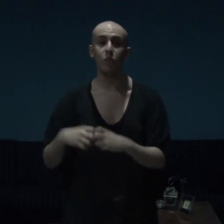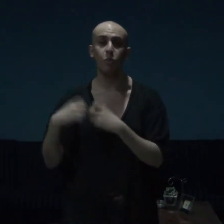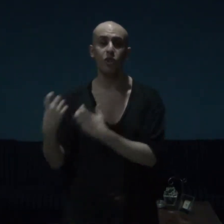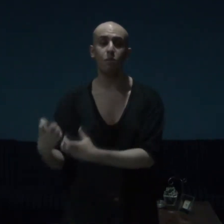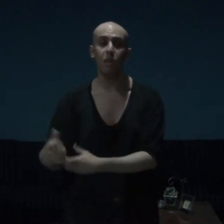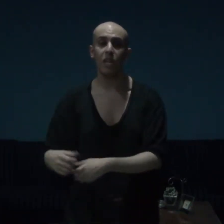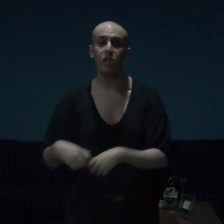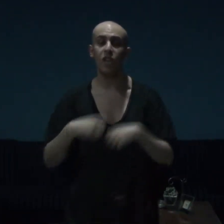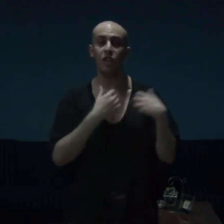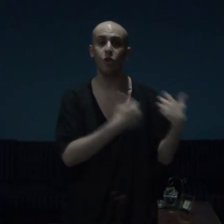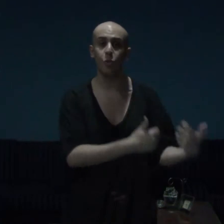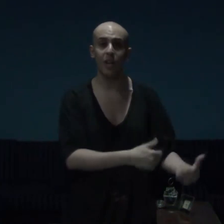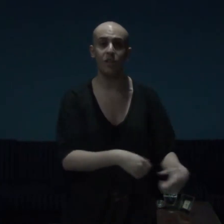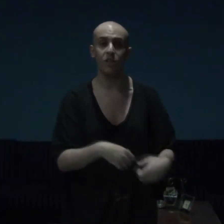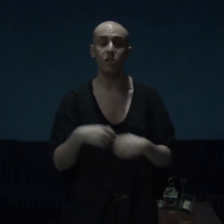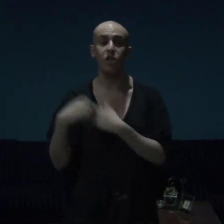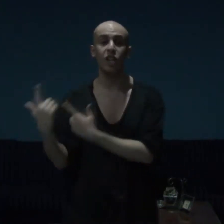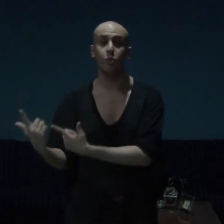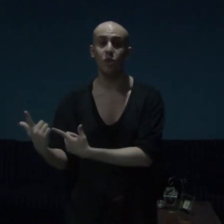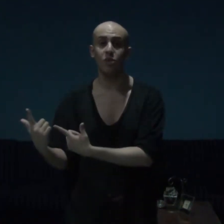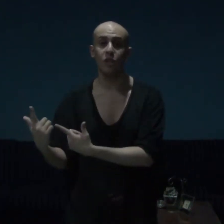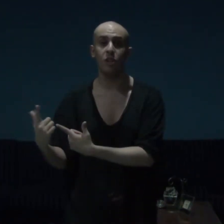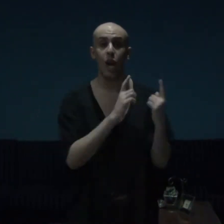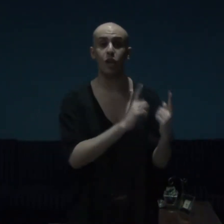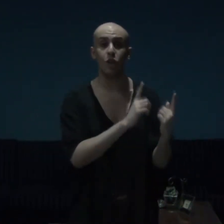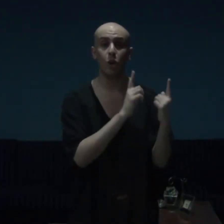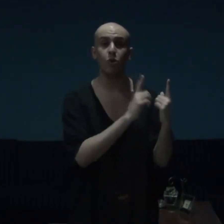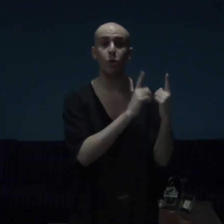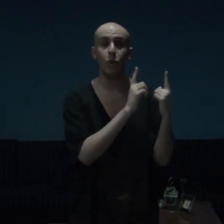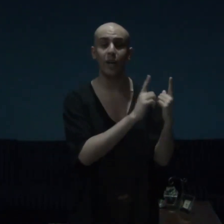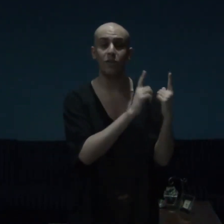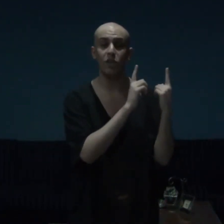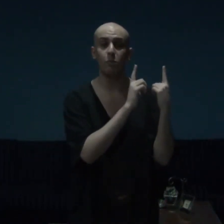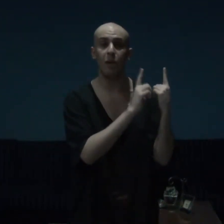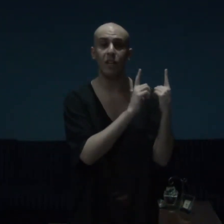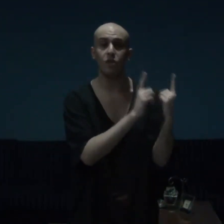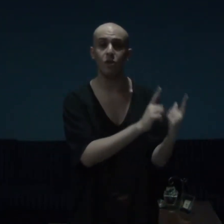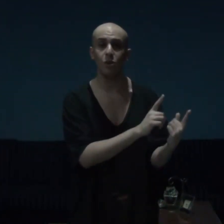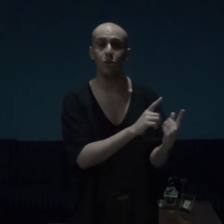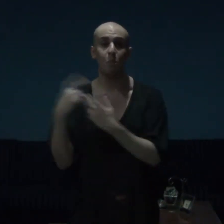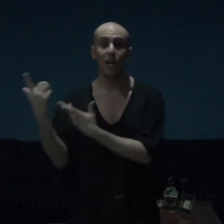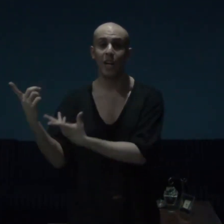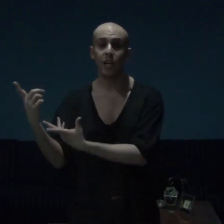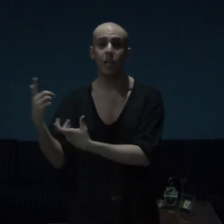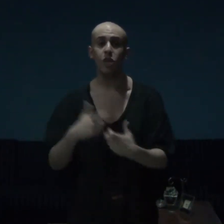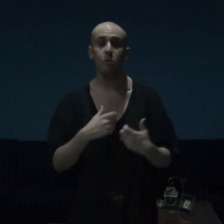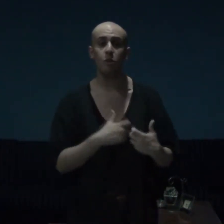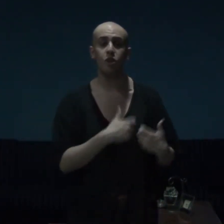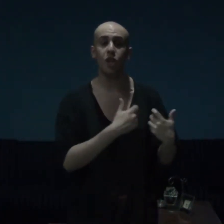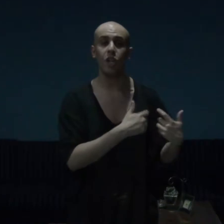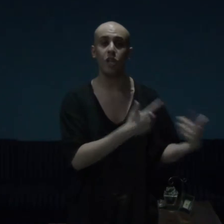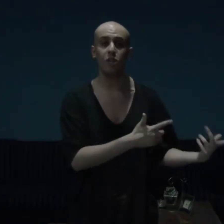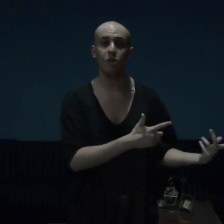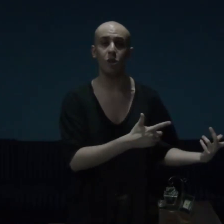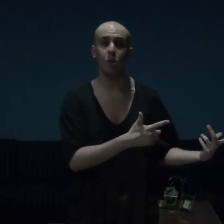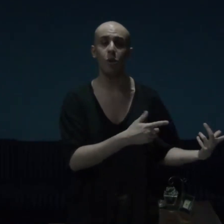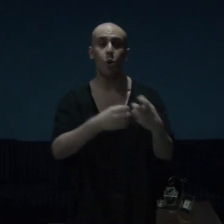was made and directed and written and co-directed, mind you, by Timo Chayanto, who